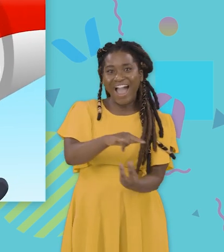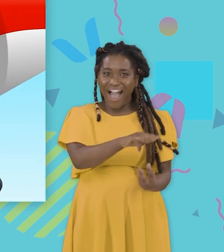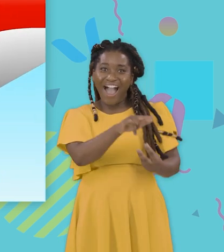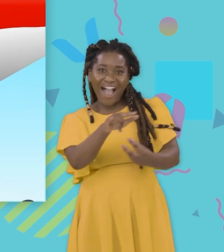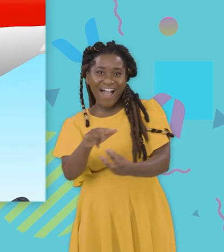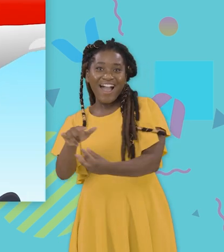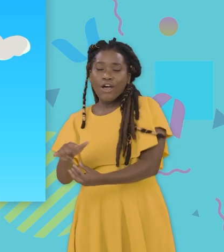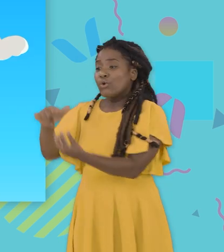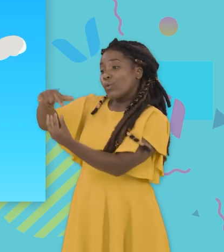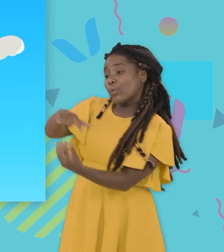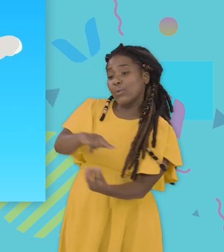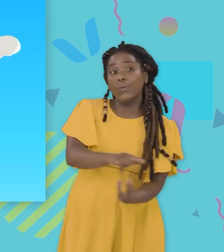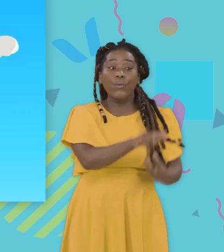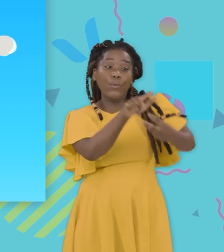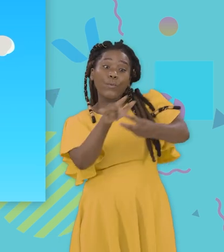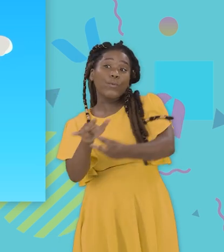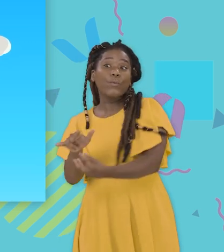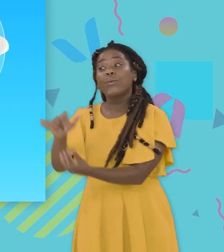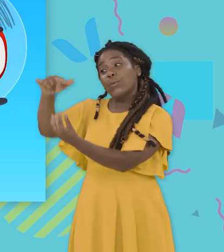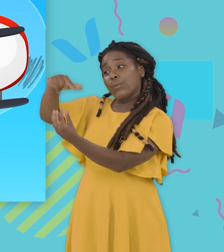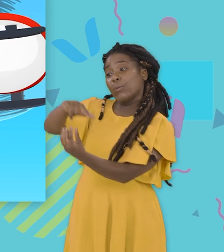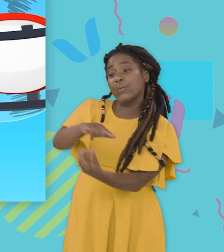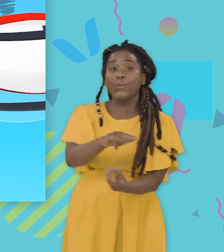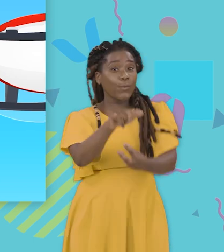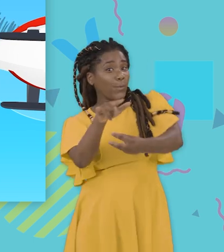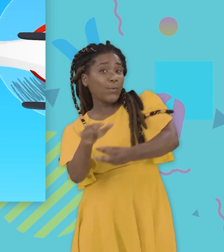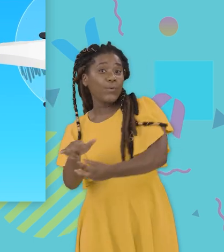It's a firefighting helicopter